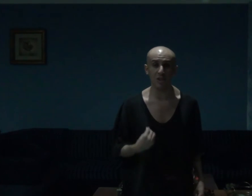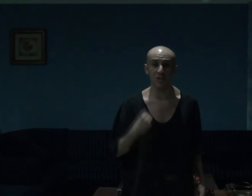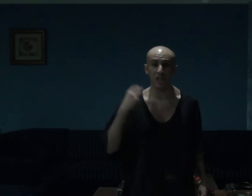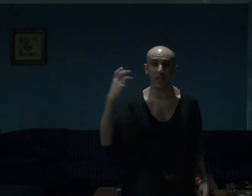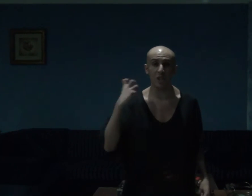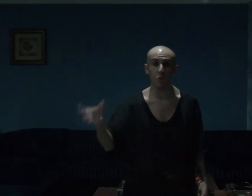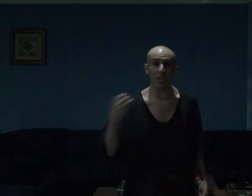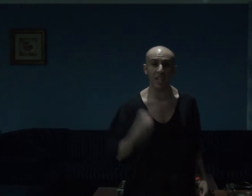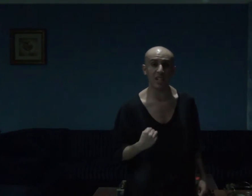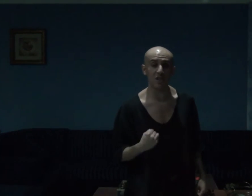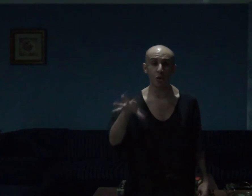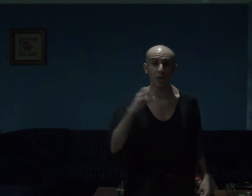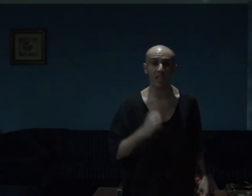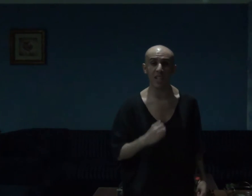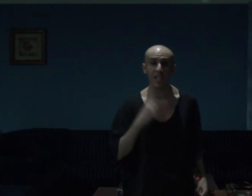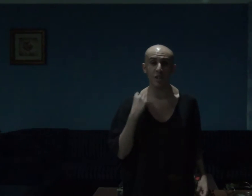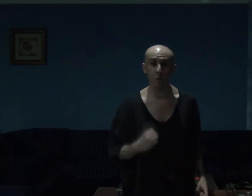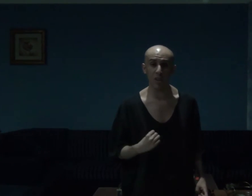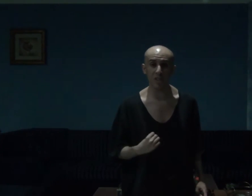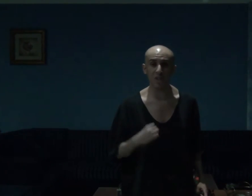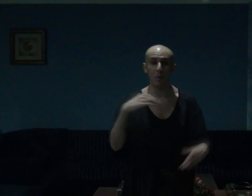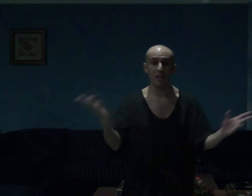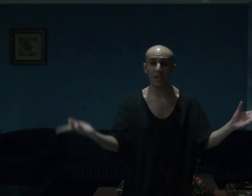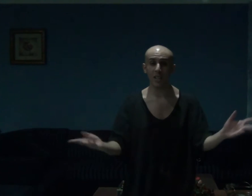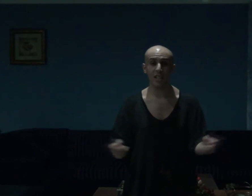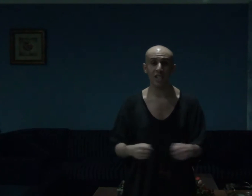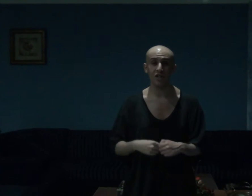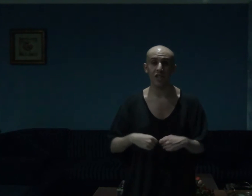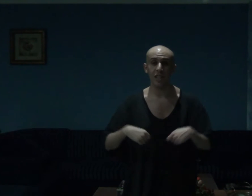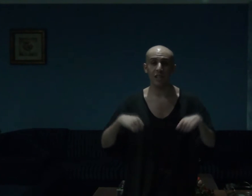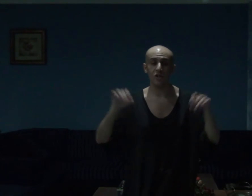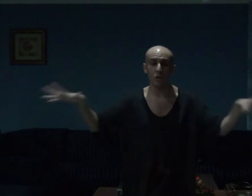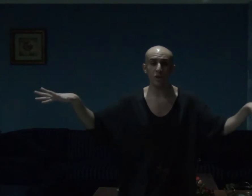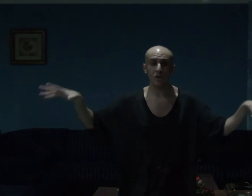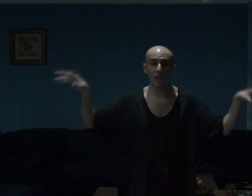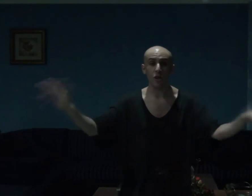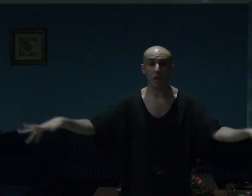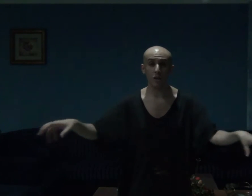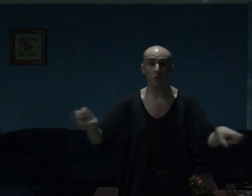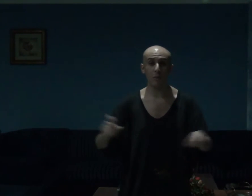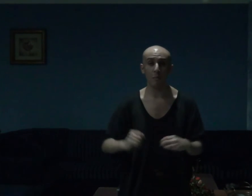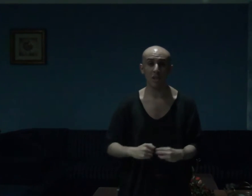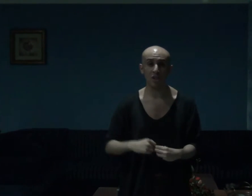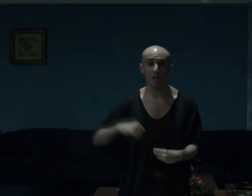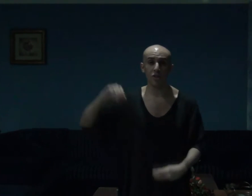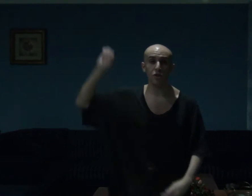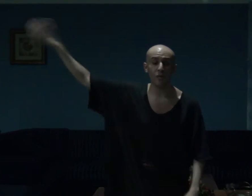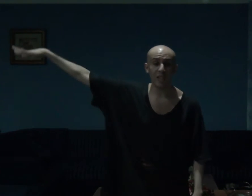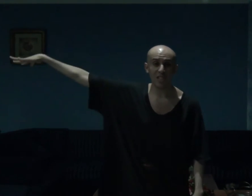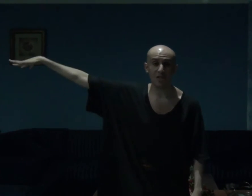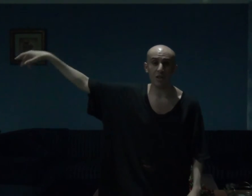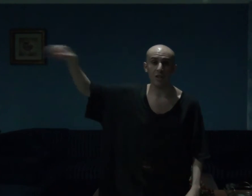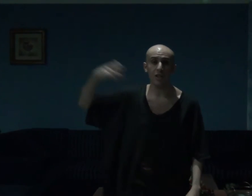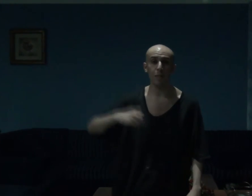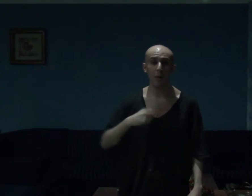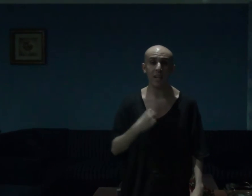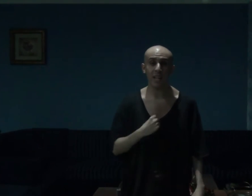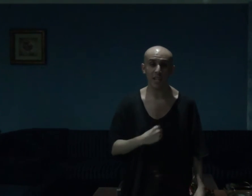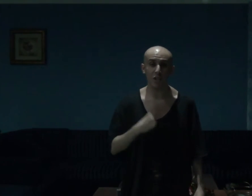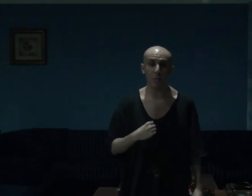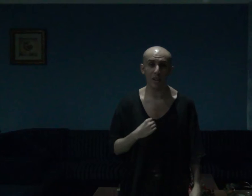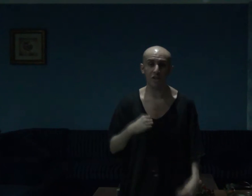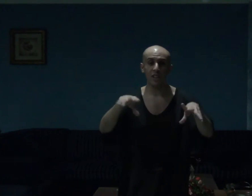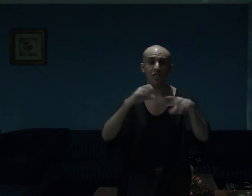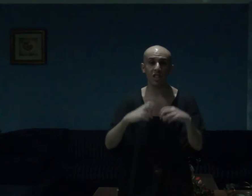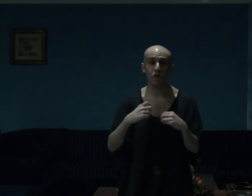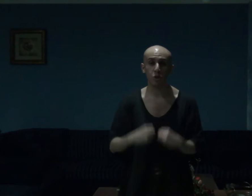suspenseful as well as thrilling it was but yeah guys and gals those are the honorable mentions of last year in my